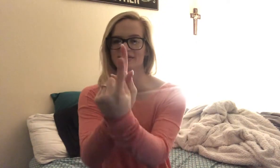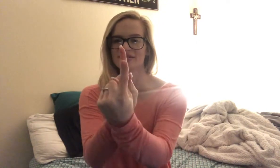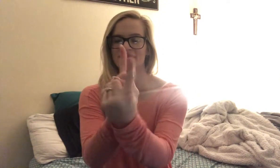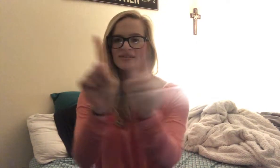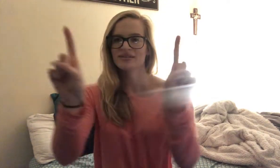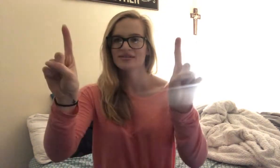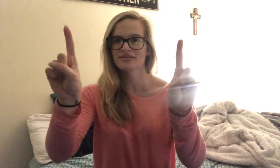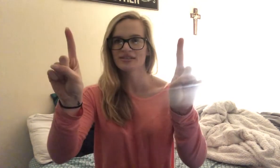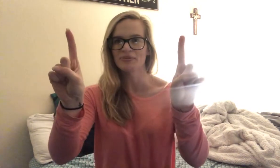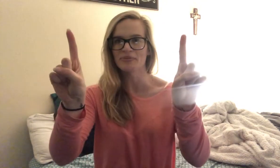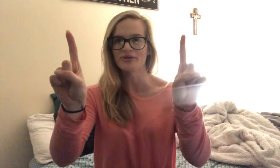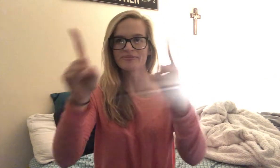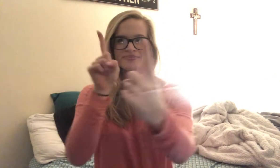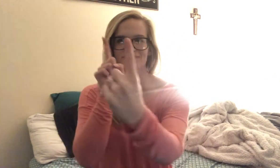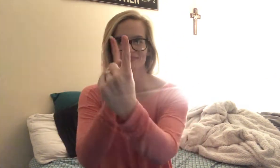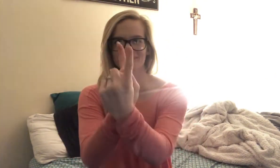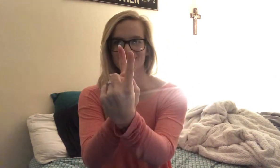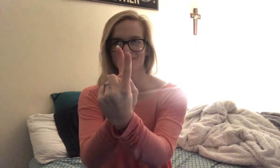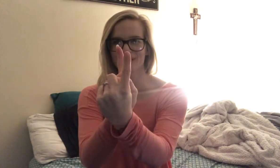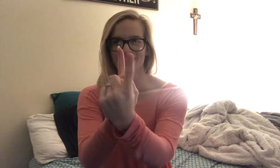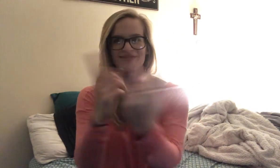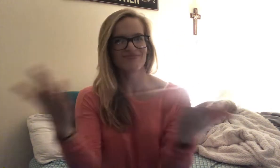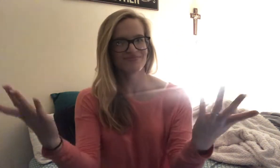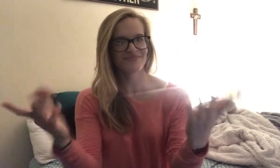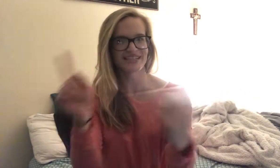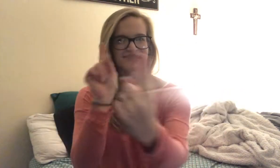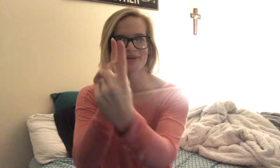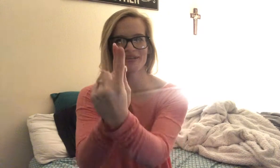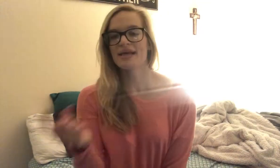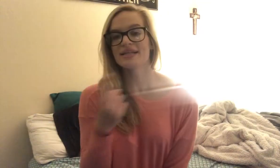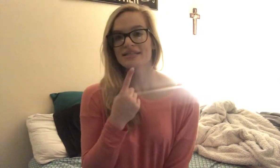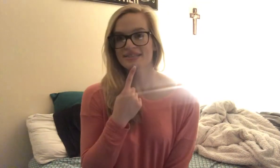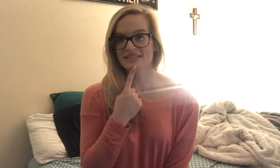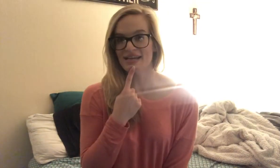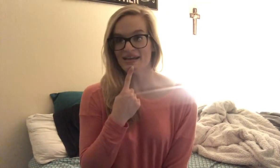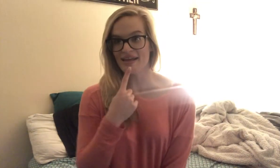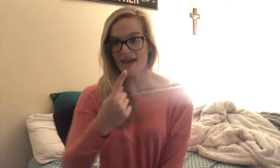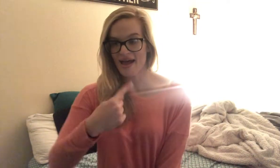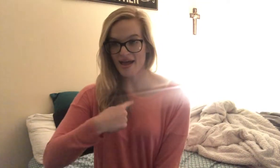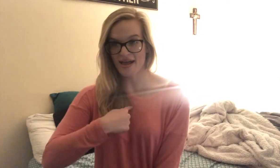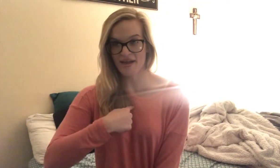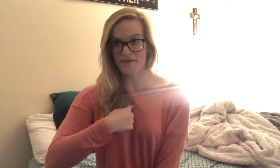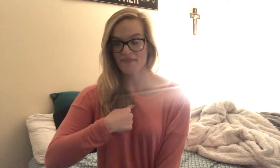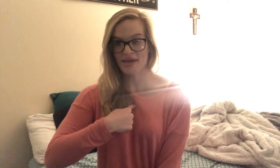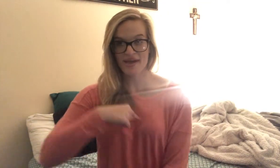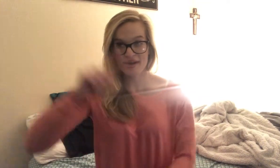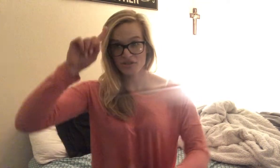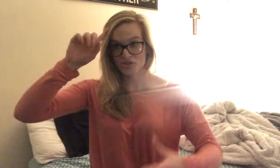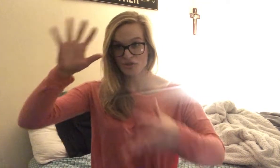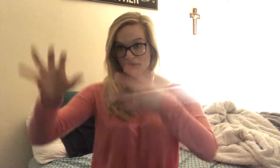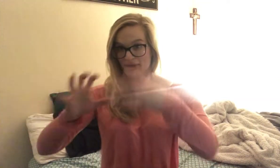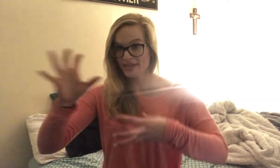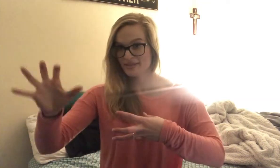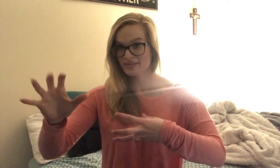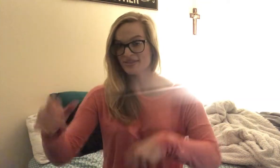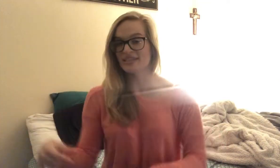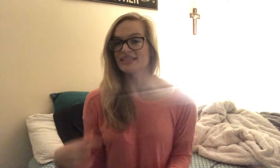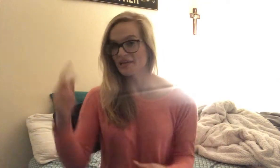the people meeting that's met. Say I'm trippin'. So I sign